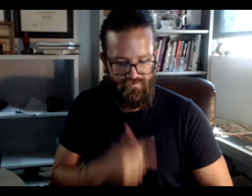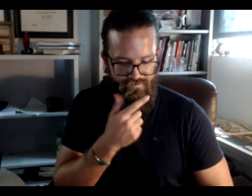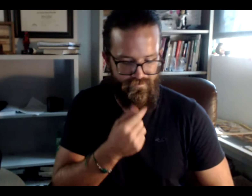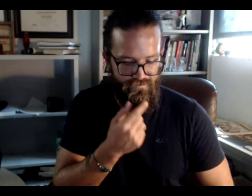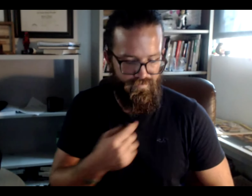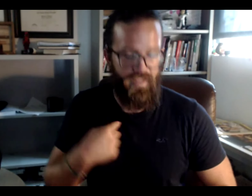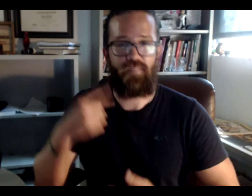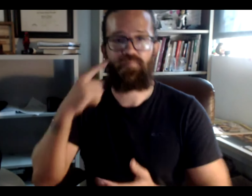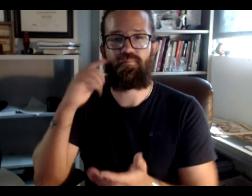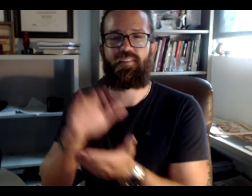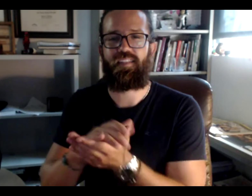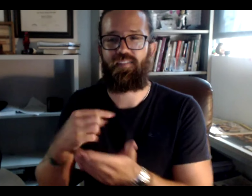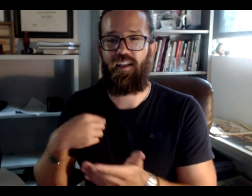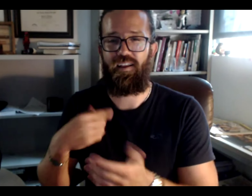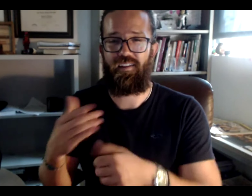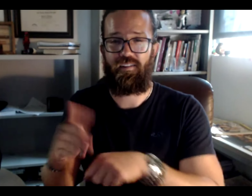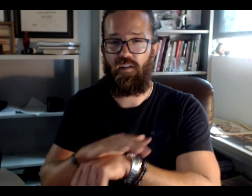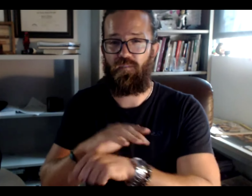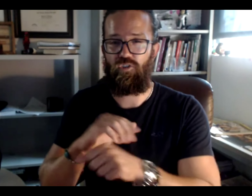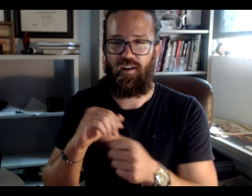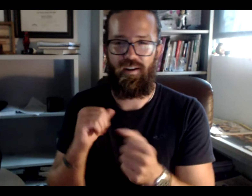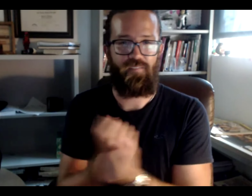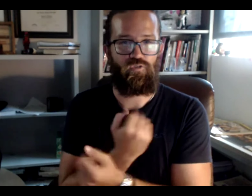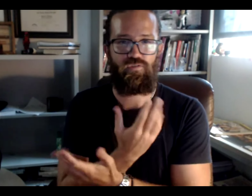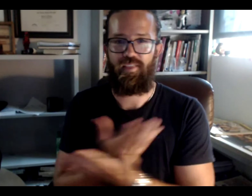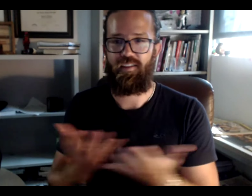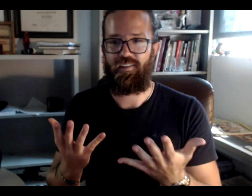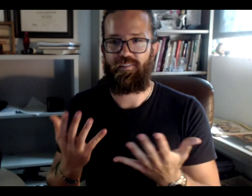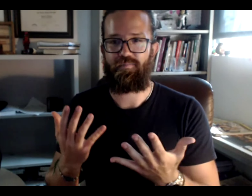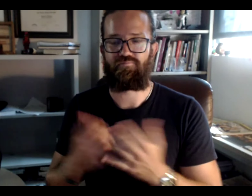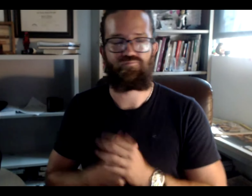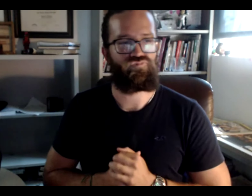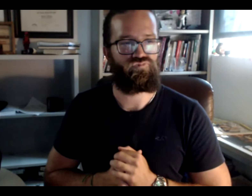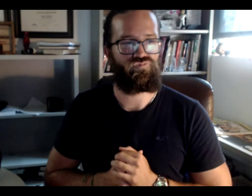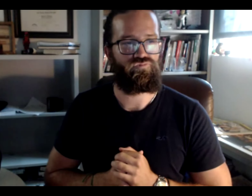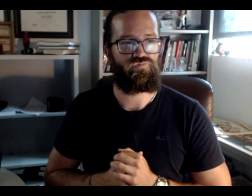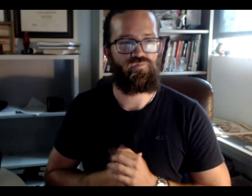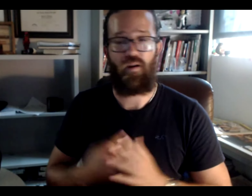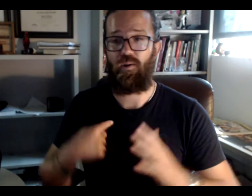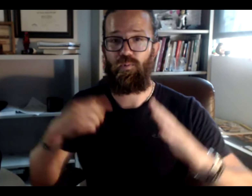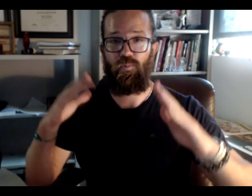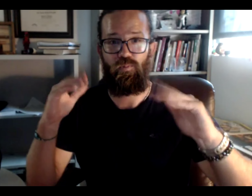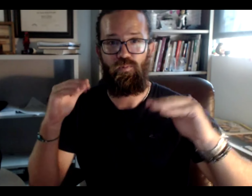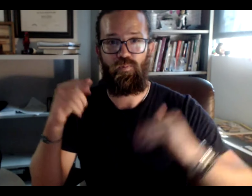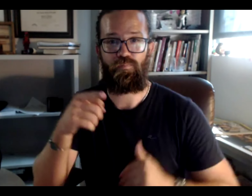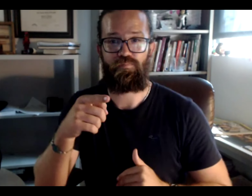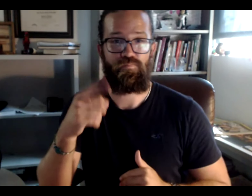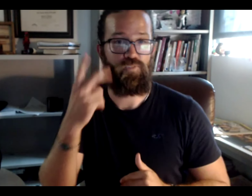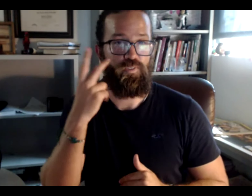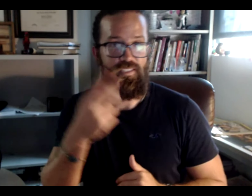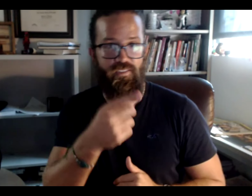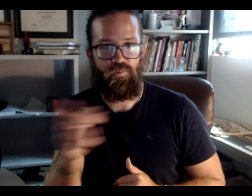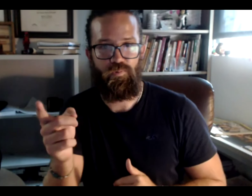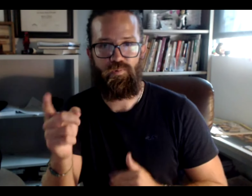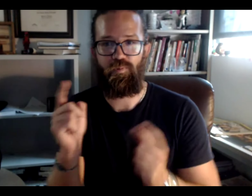So now, for now, there's just going to be two writing assignments. So I think that I have covered pretty well everything. And